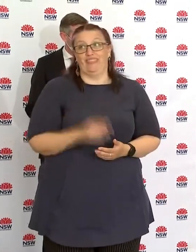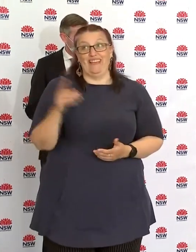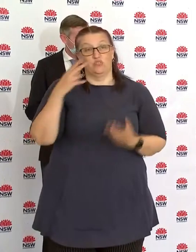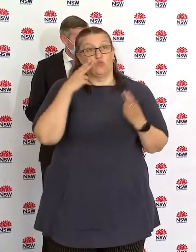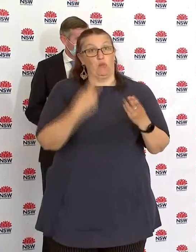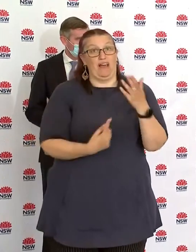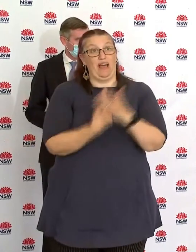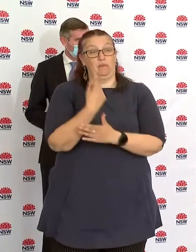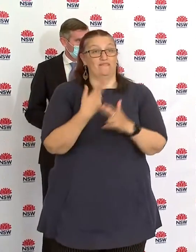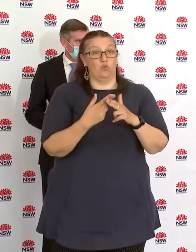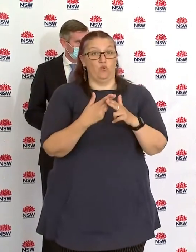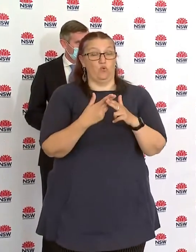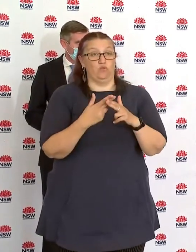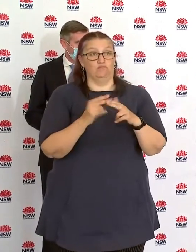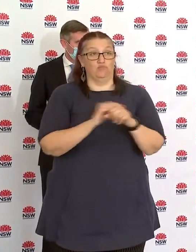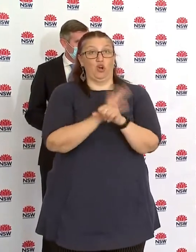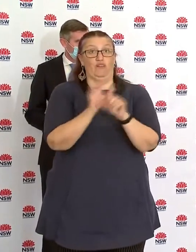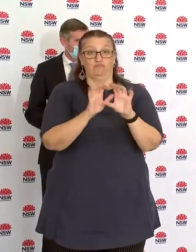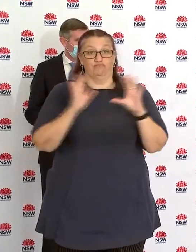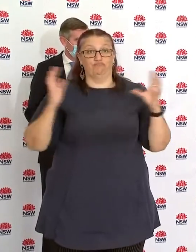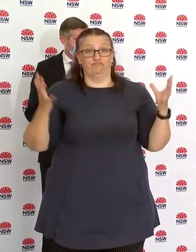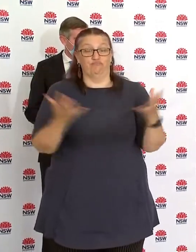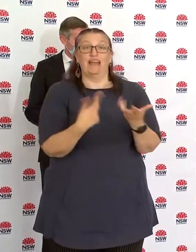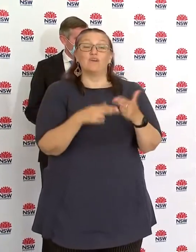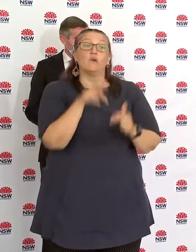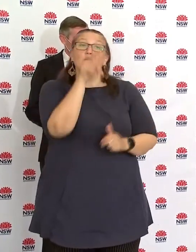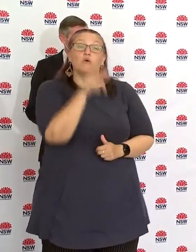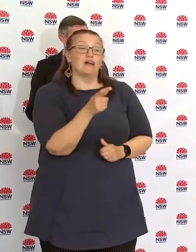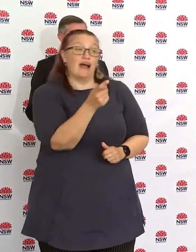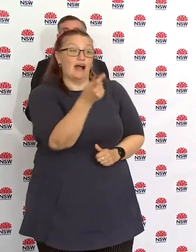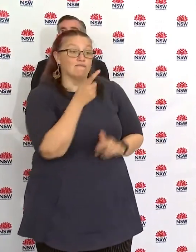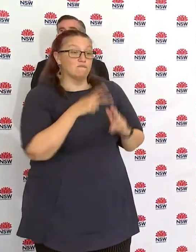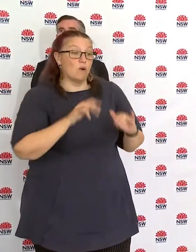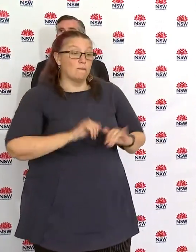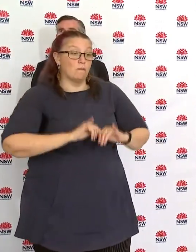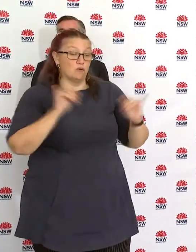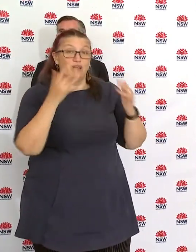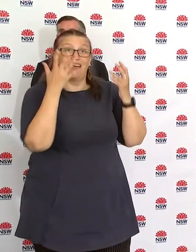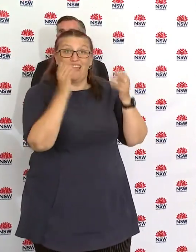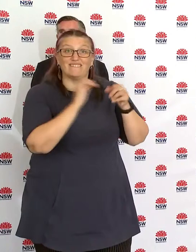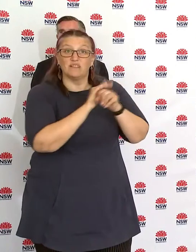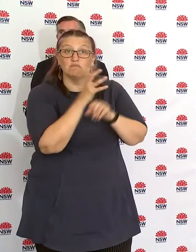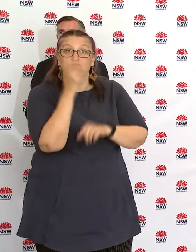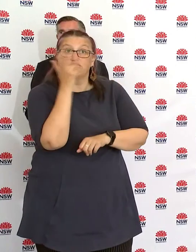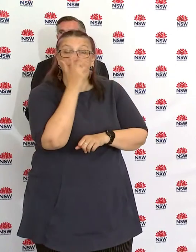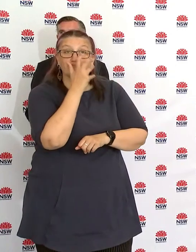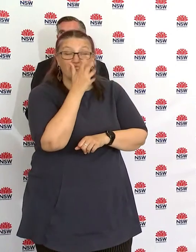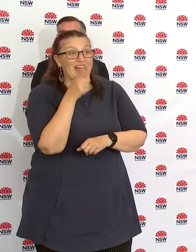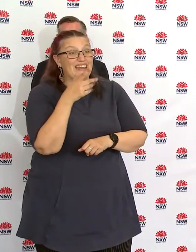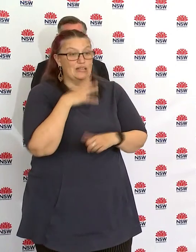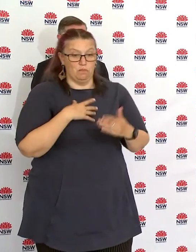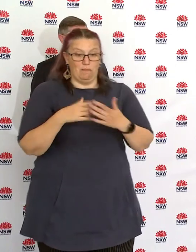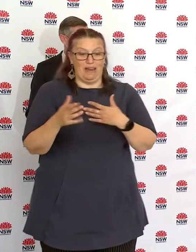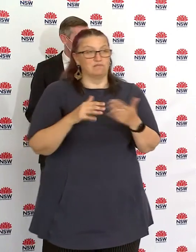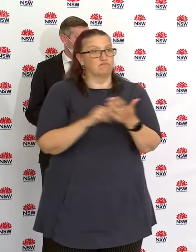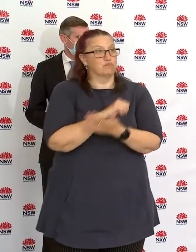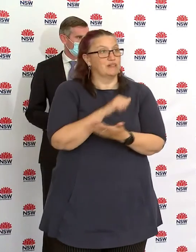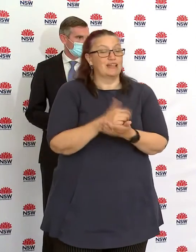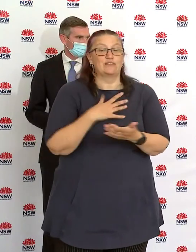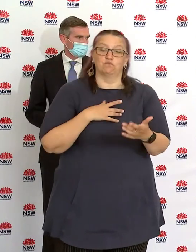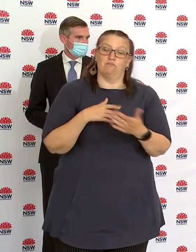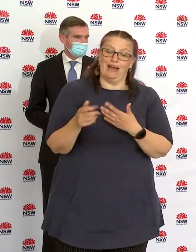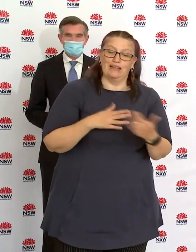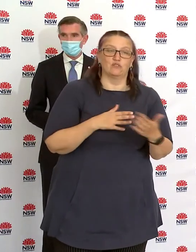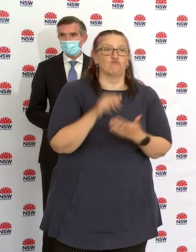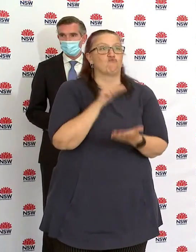situation in a pandemic that when you have a patient coming to the emergency department, as happened, they manage it and they manage it through the